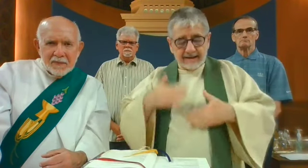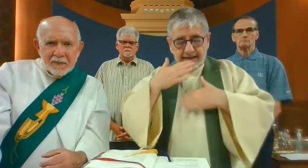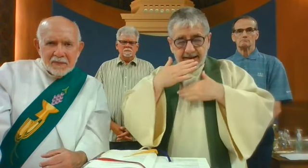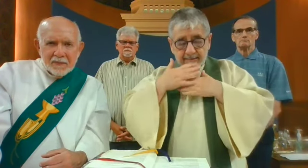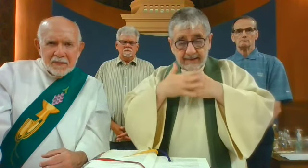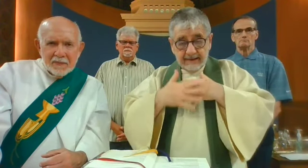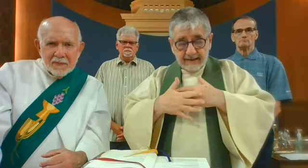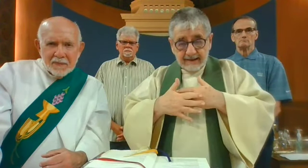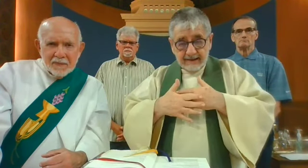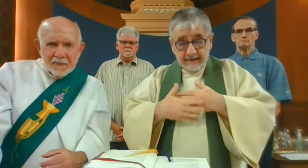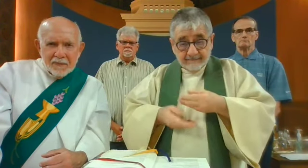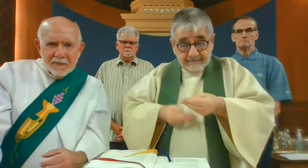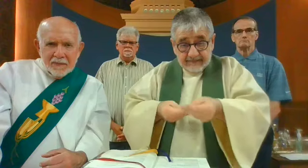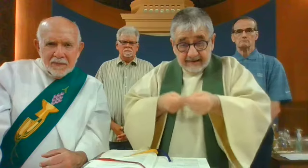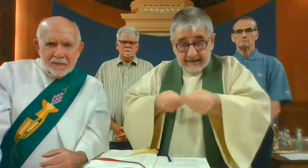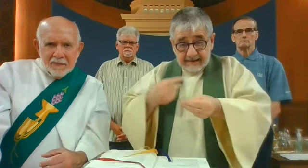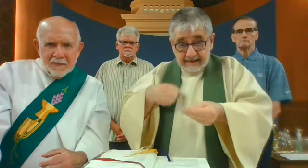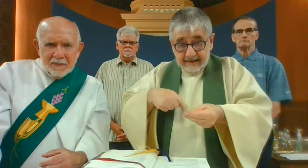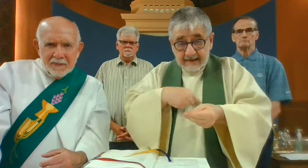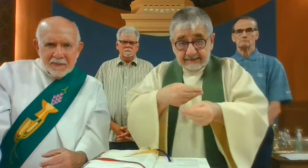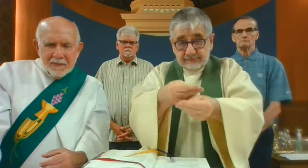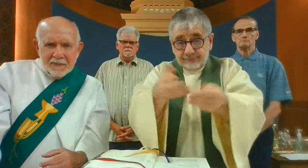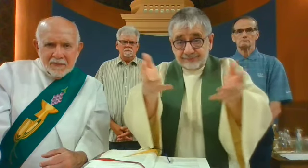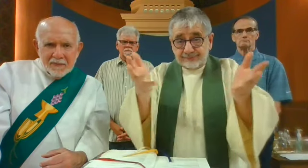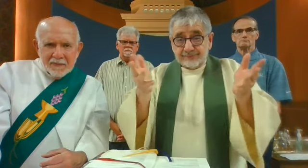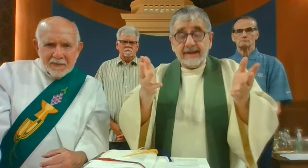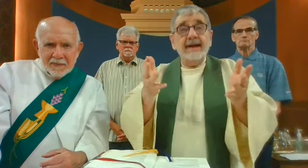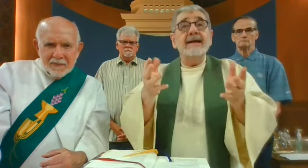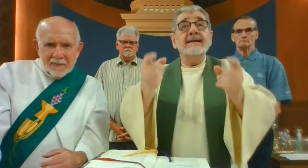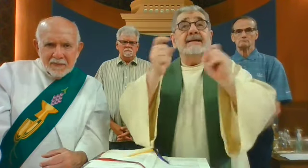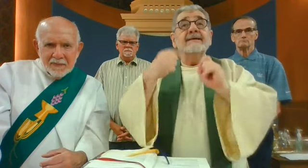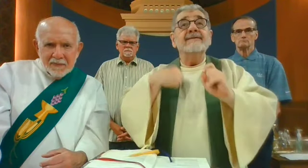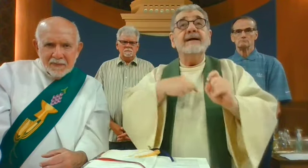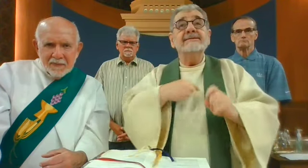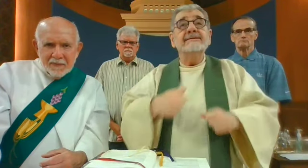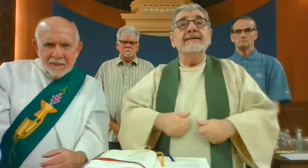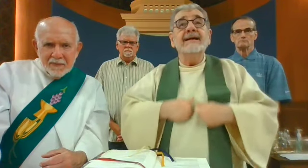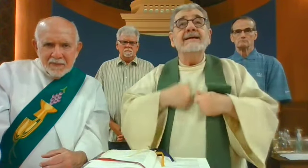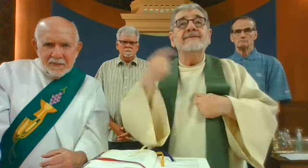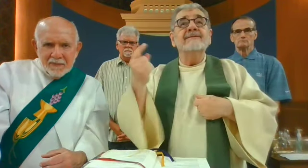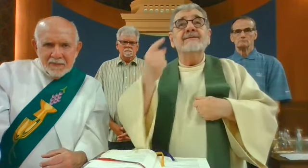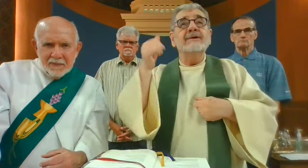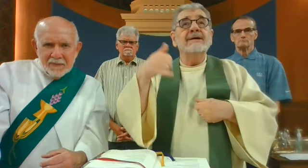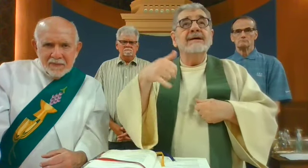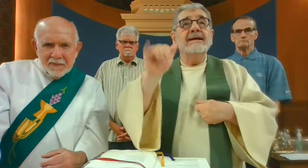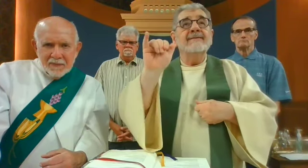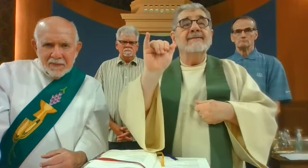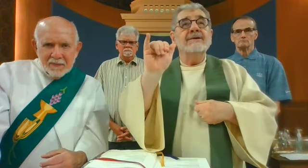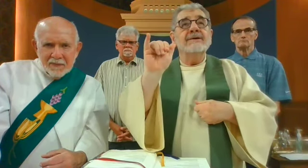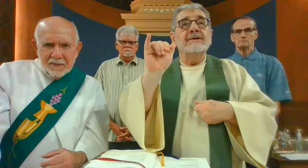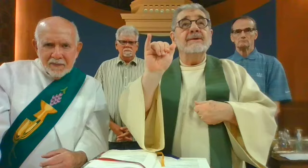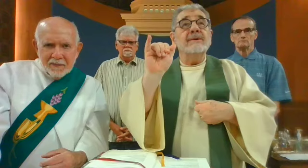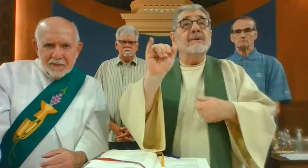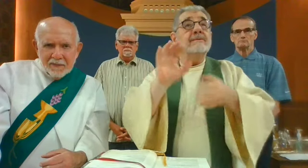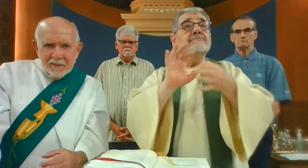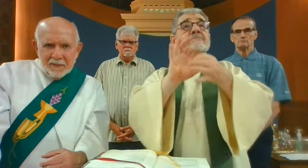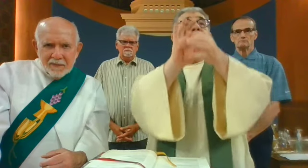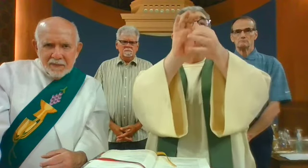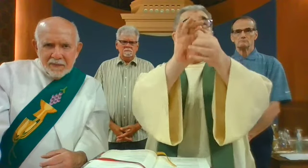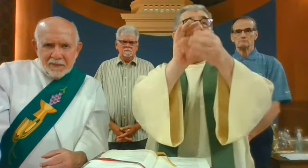so that we may receive the body and blood that feeds us and gives us life everlasting.